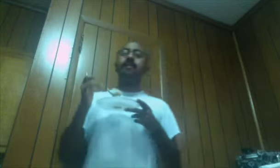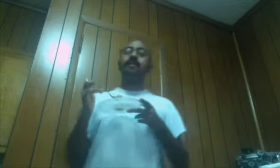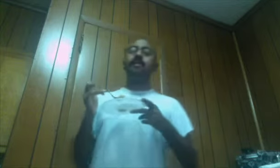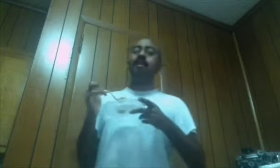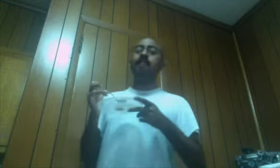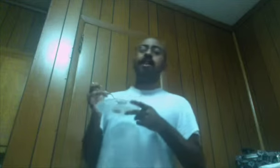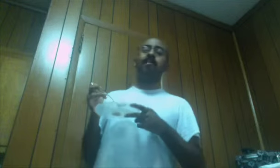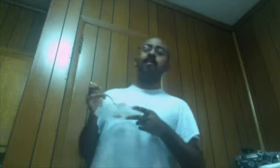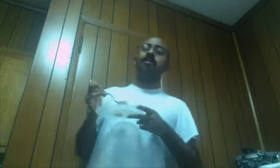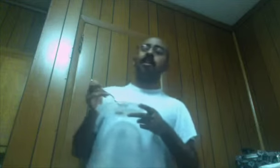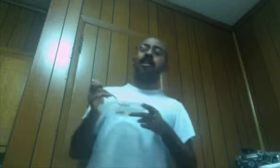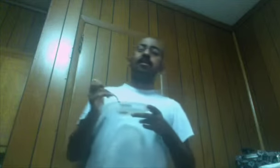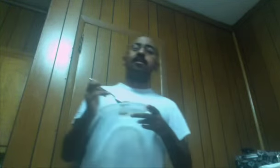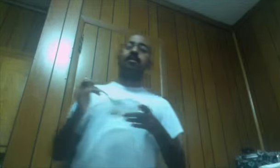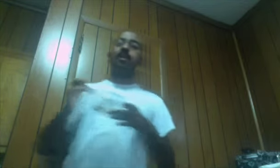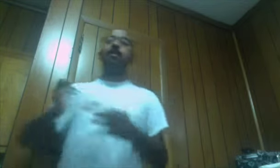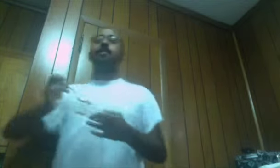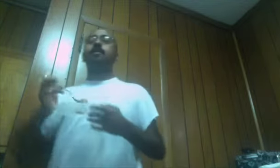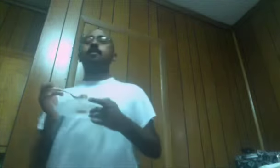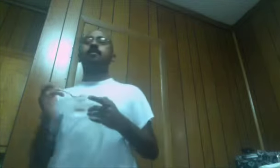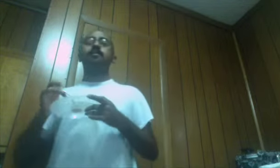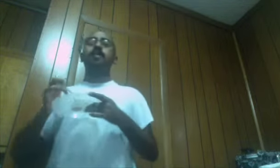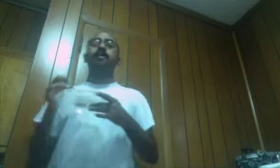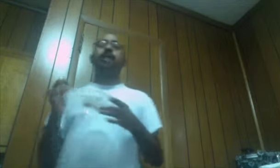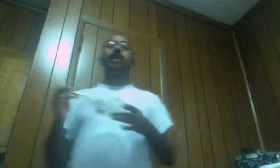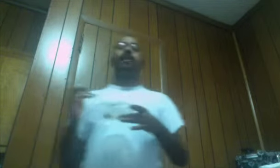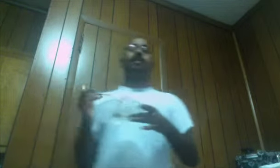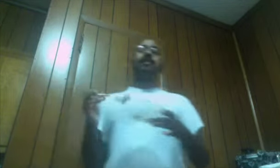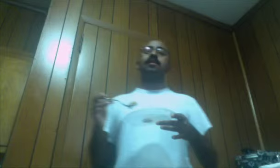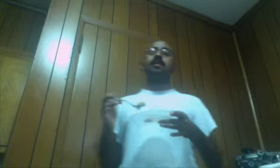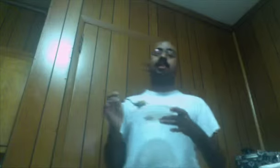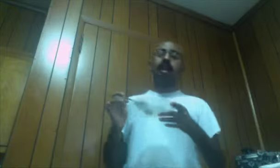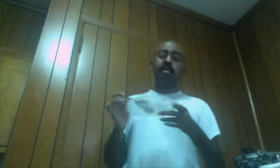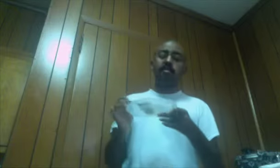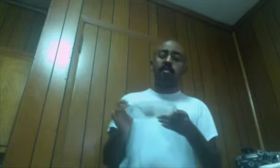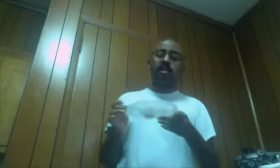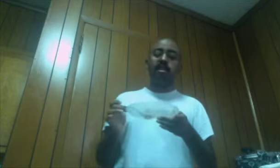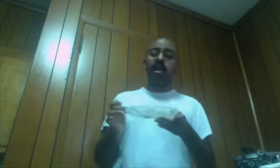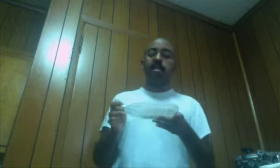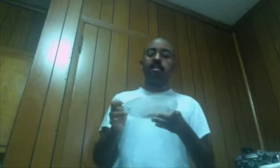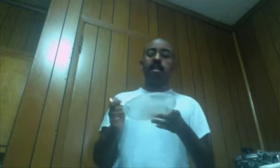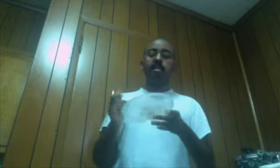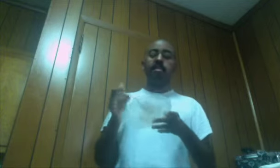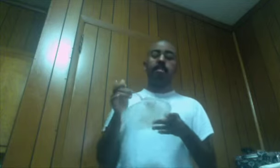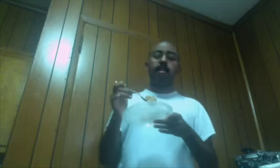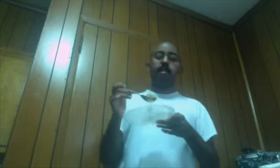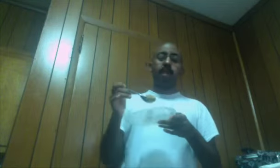Dead Man Wonderland Is done Is dead and done It's like high school of the dead It's gone It's never coming back